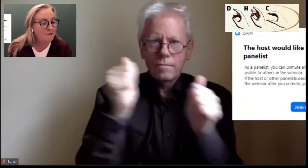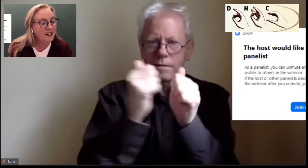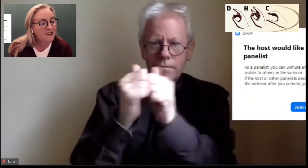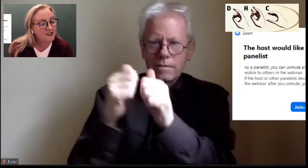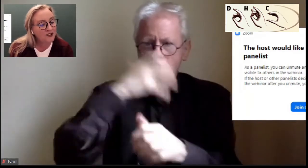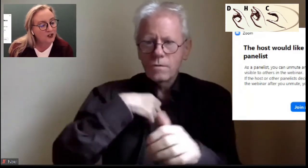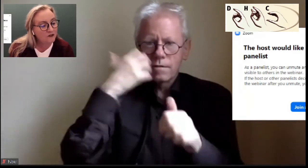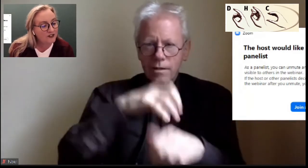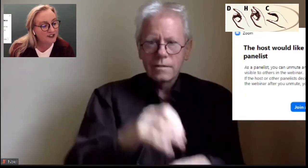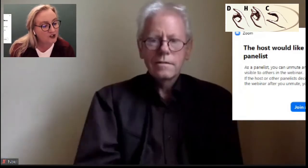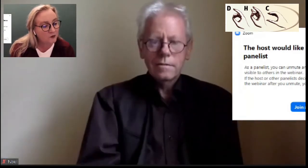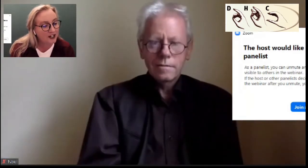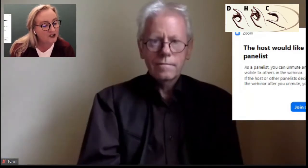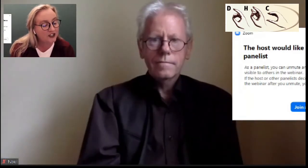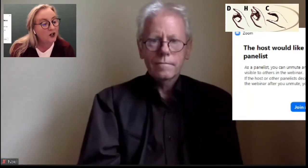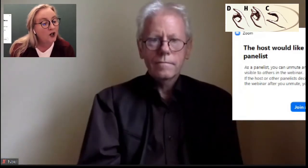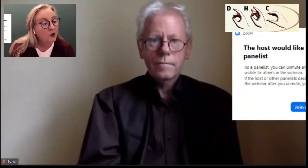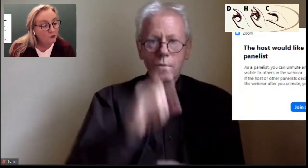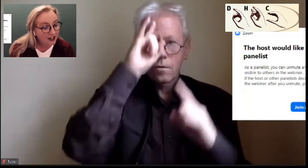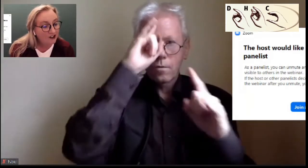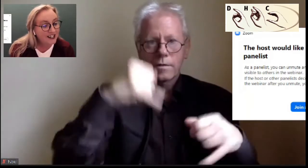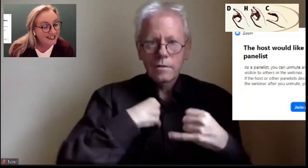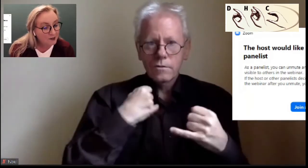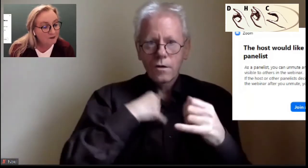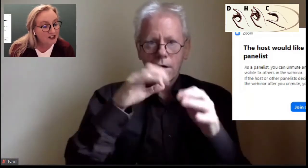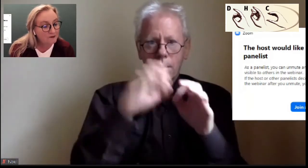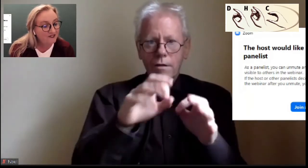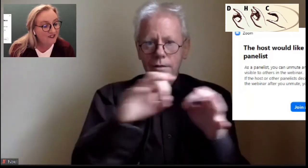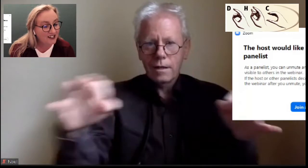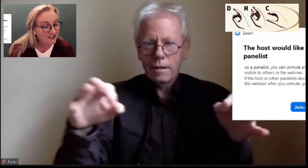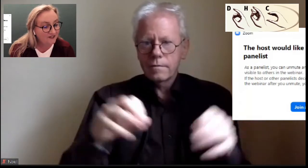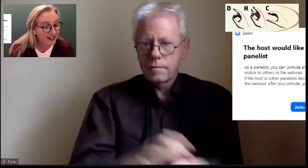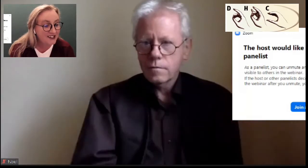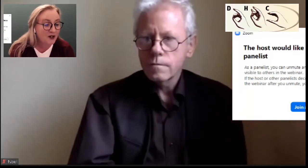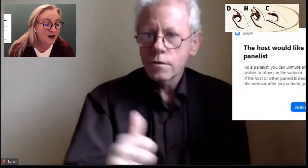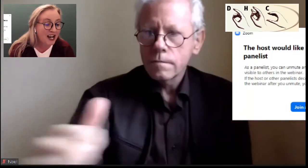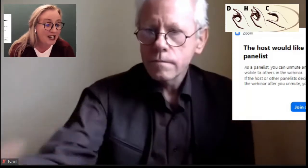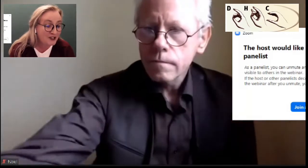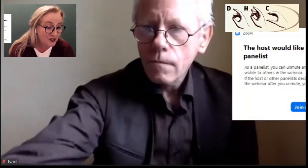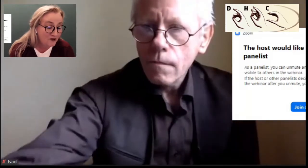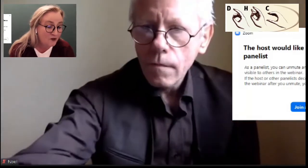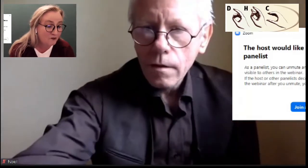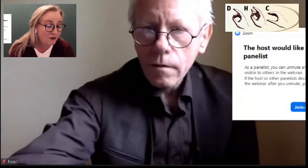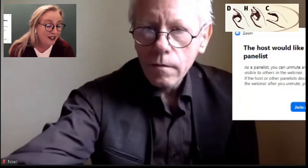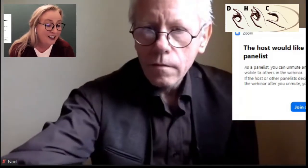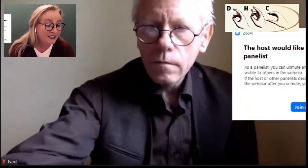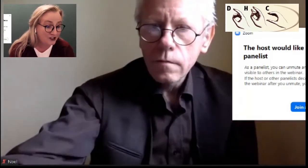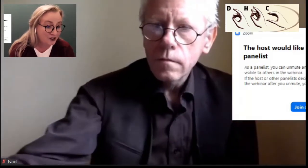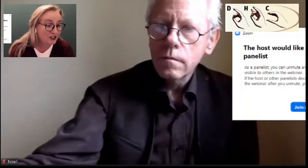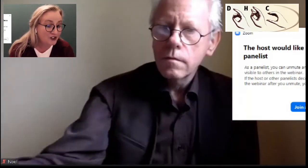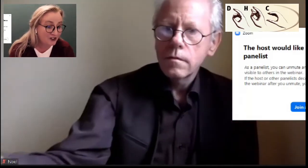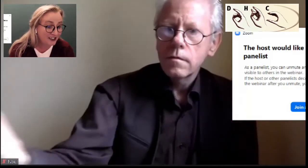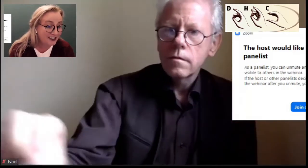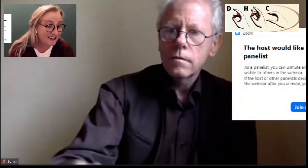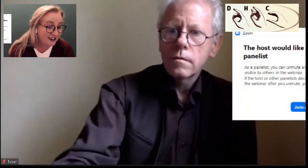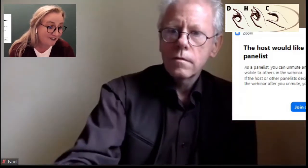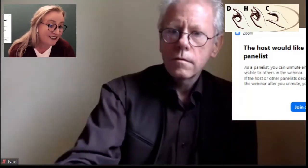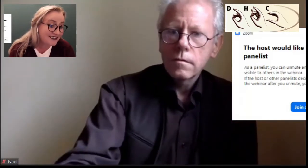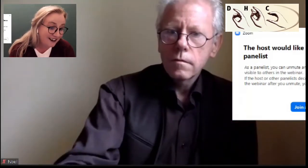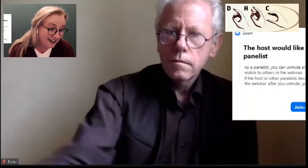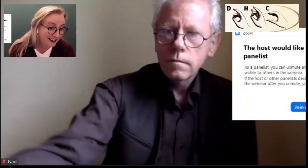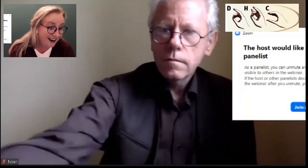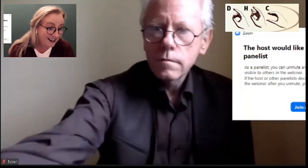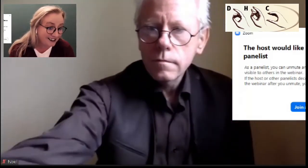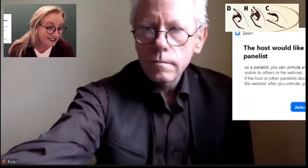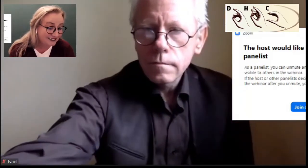And because of the COVID situation, we are unable to meet face-to-face. So I do hope that you will enjoy this